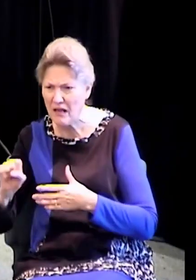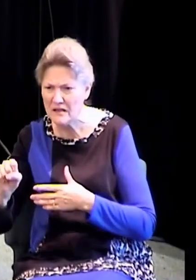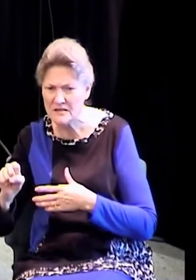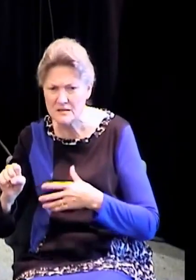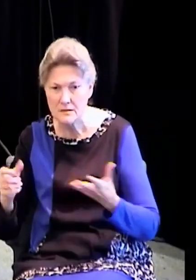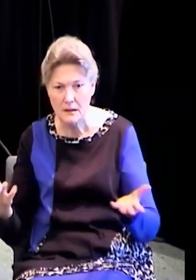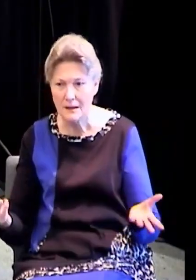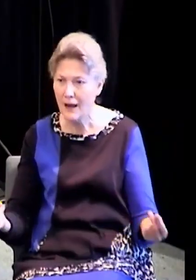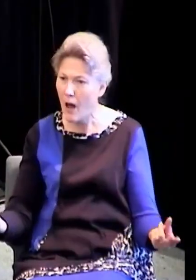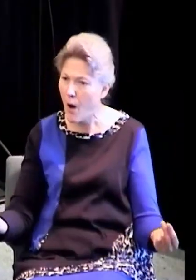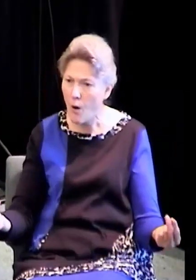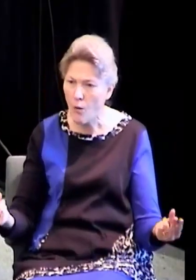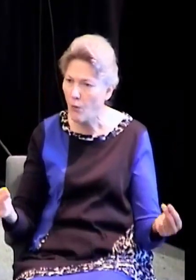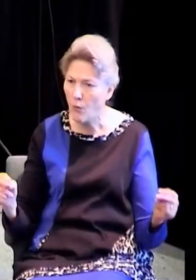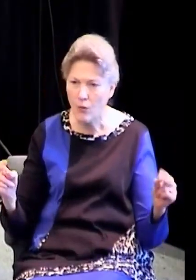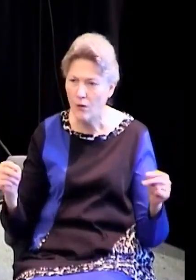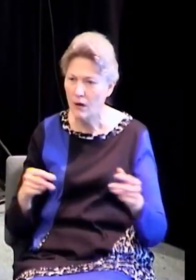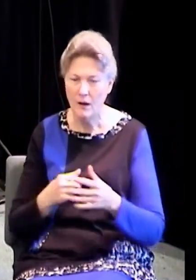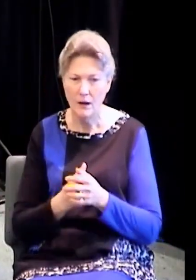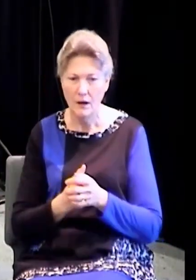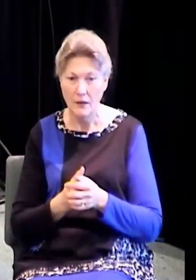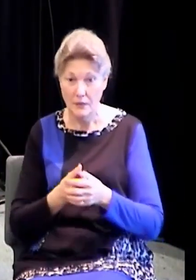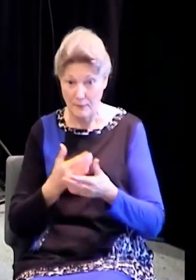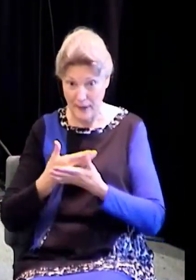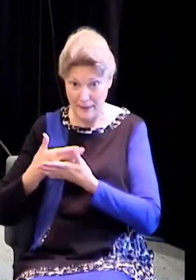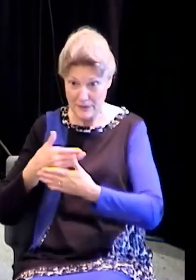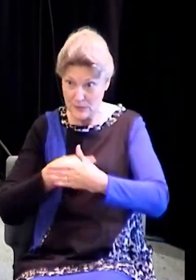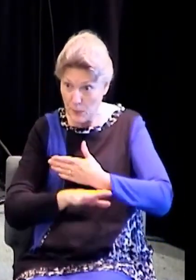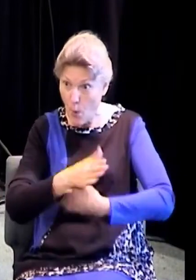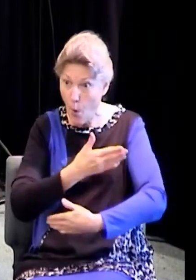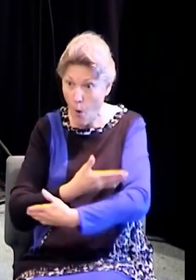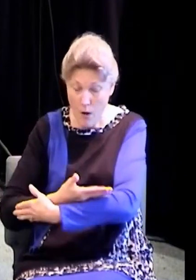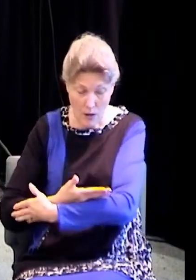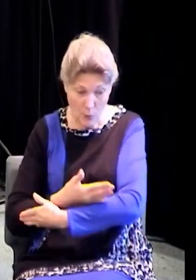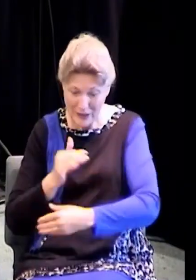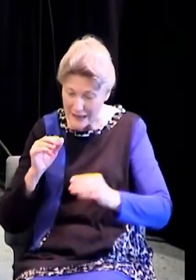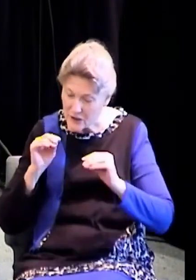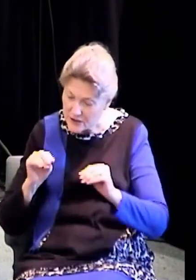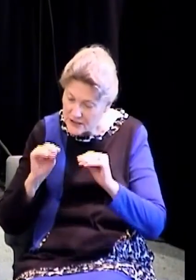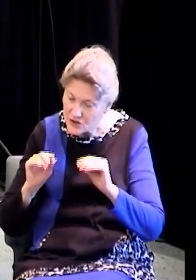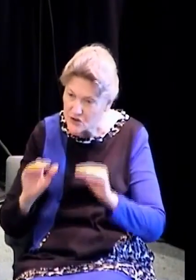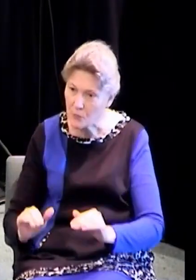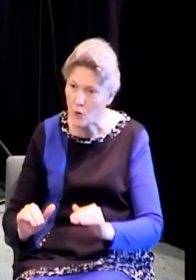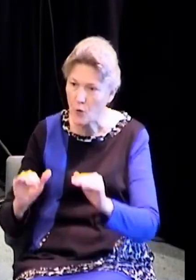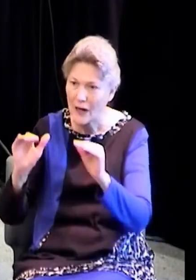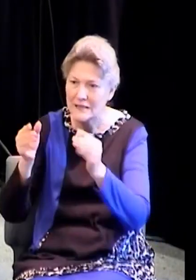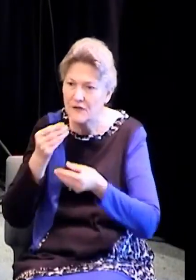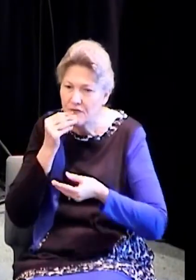They're covered by the mother. They're born. They're learning how to eat differently. They're learning how to walk differently.